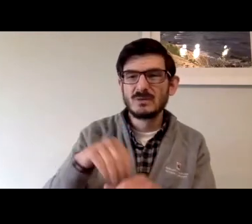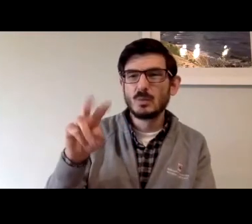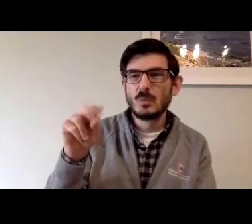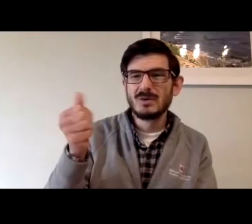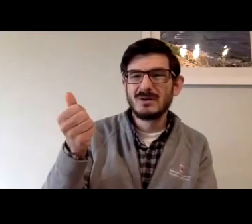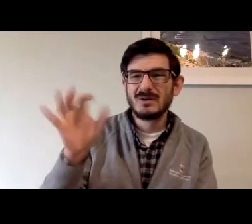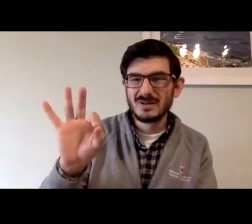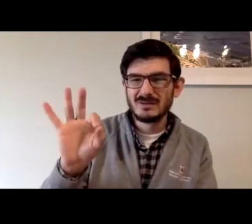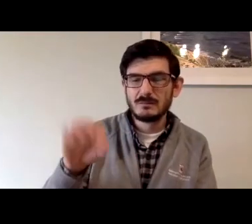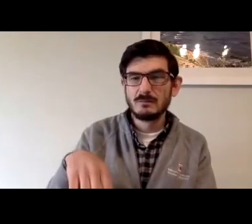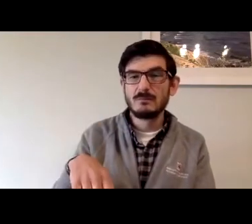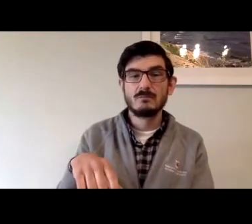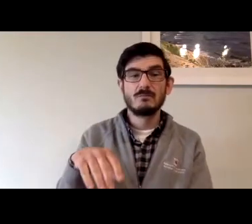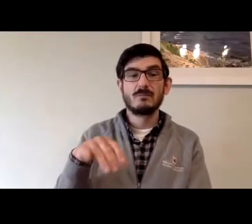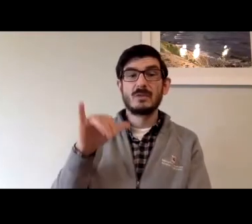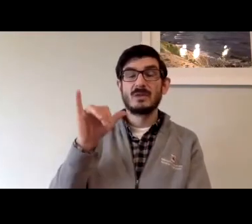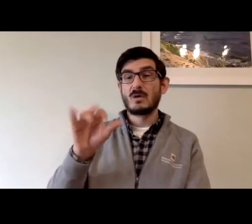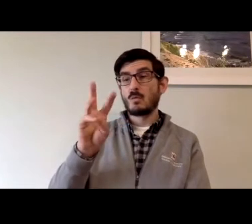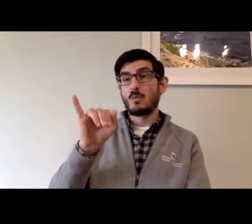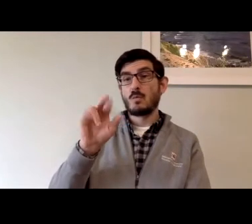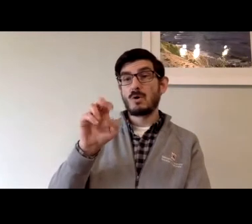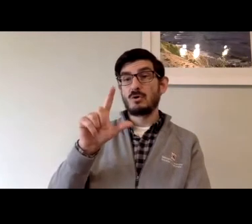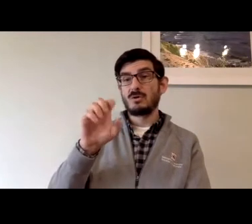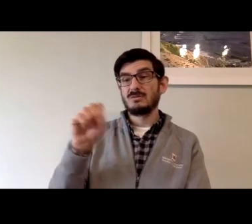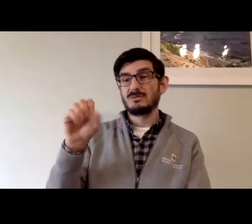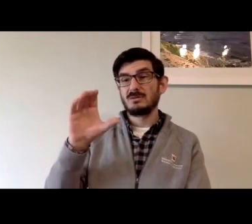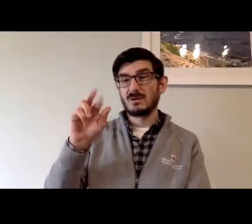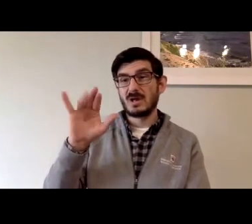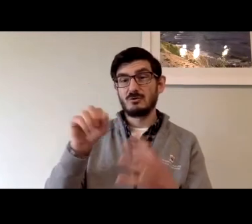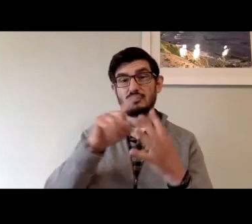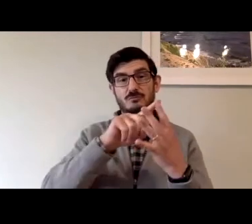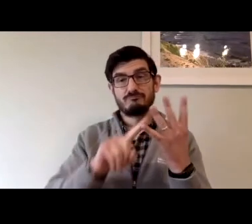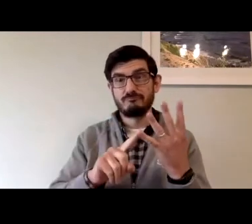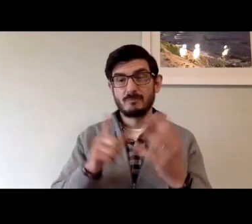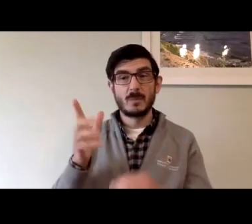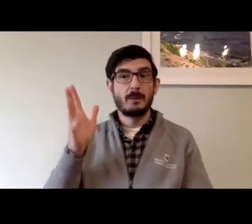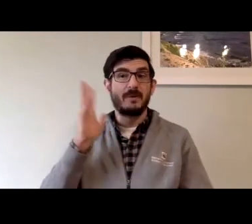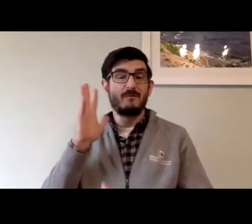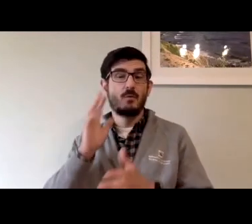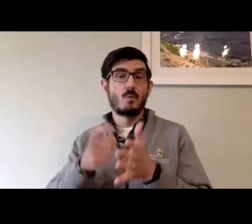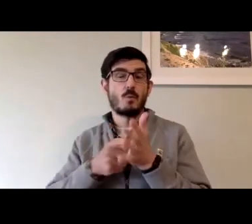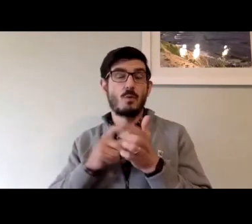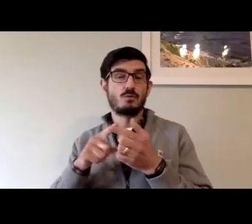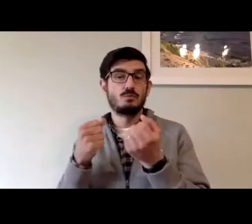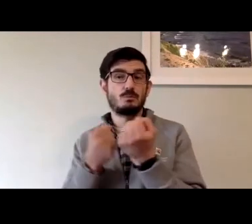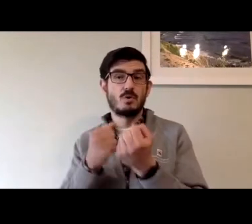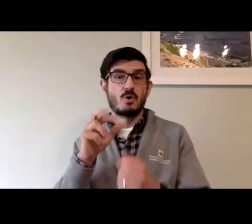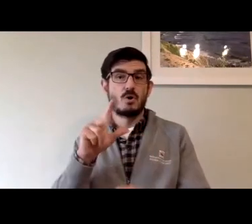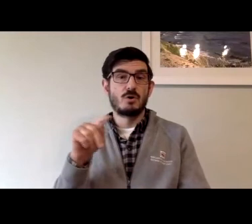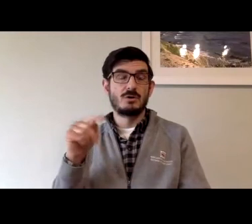One year following that, in 2019, the wireless carriers, the big four,